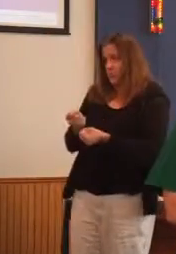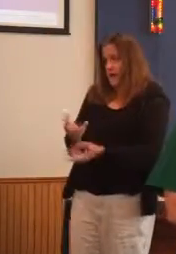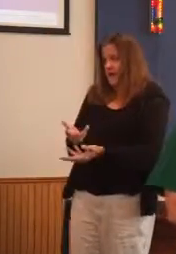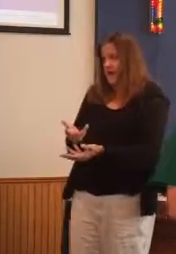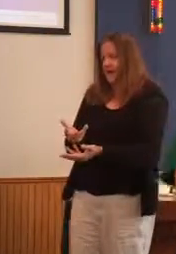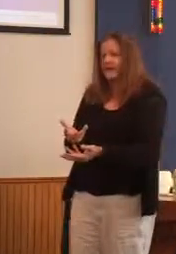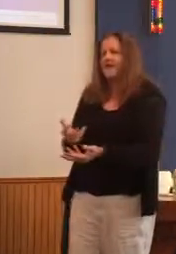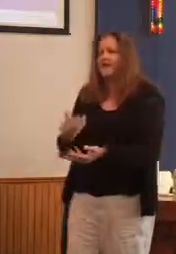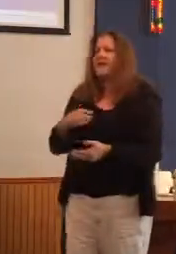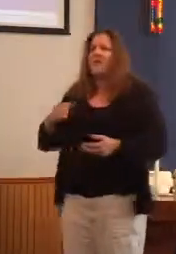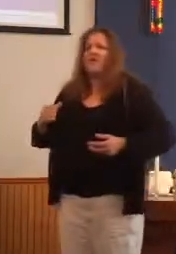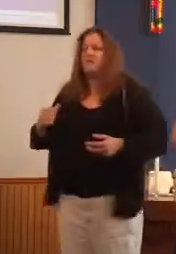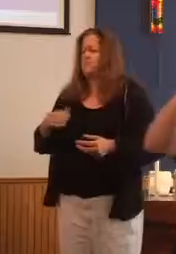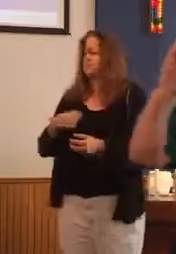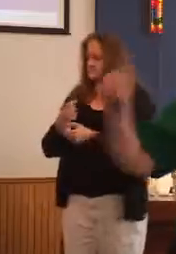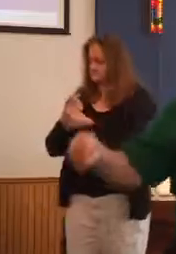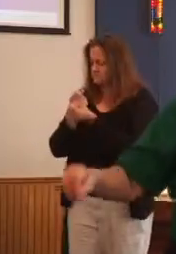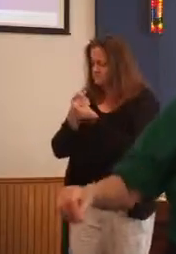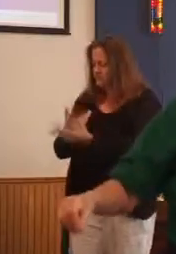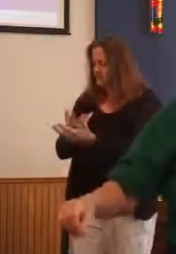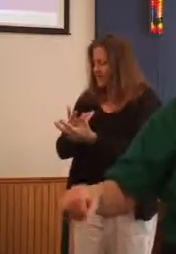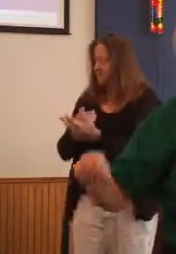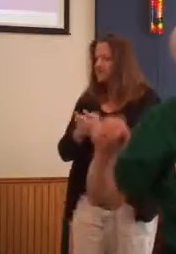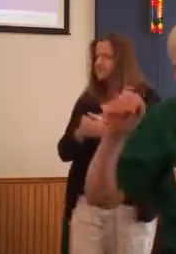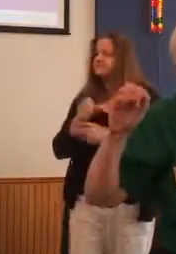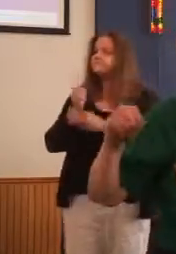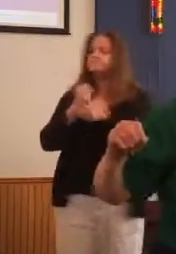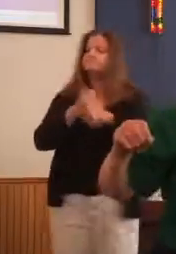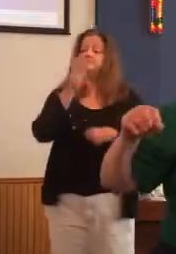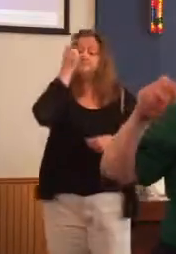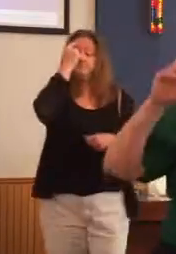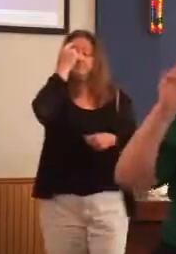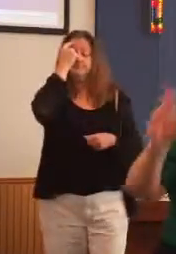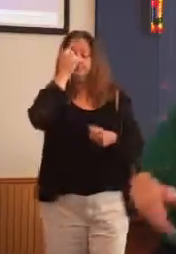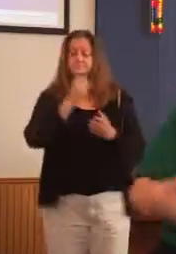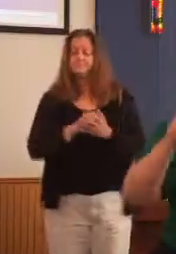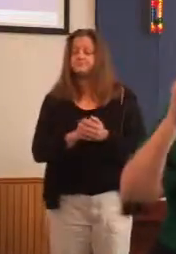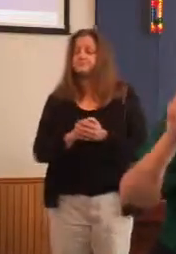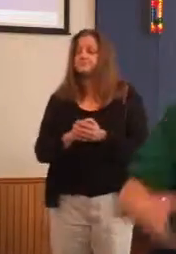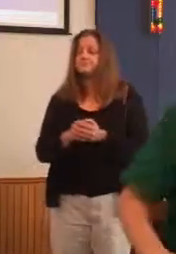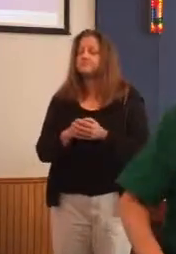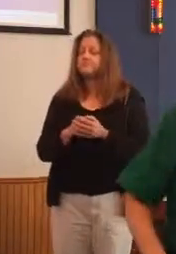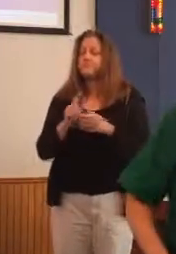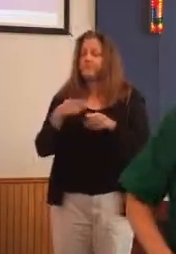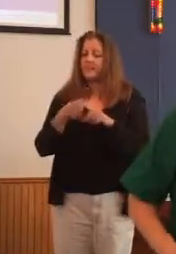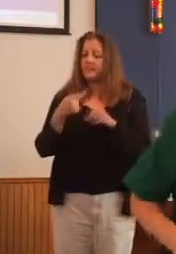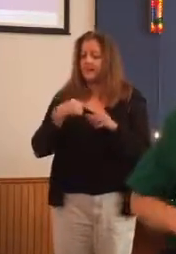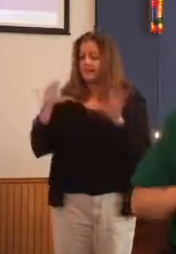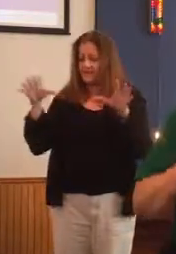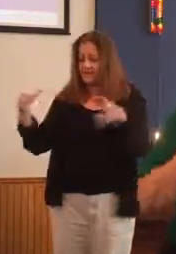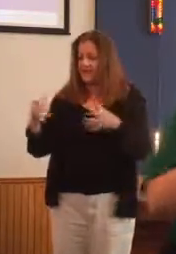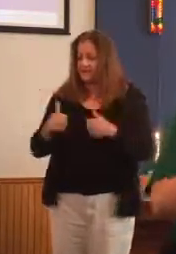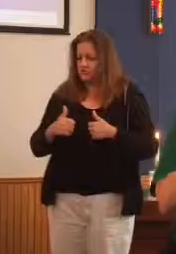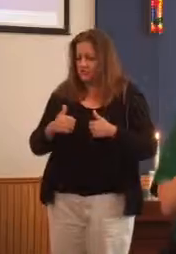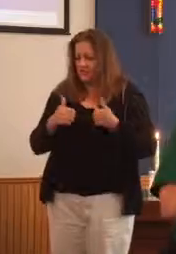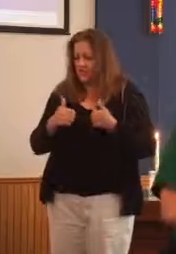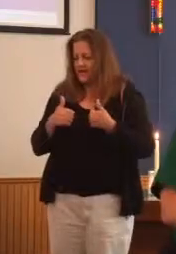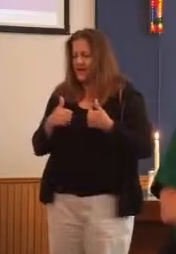And you know what? That makes sense. It makes sense when the survival of the clan may well depend